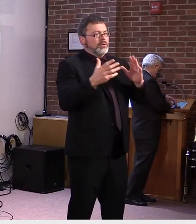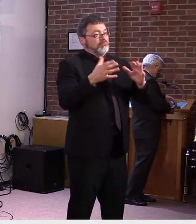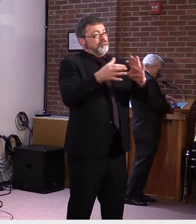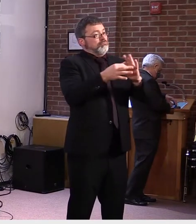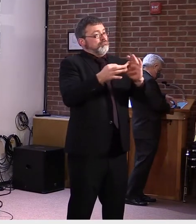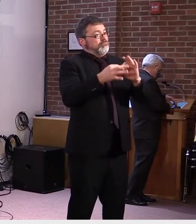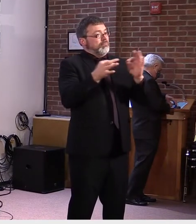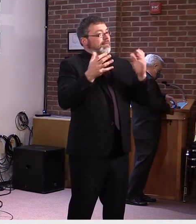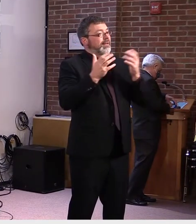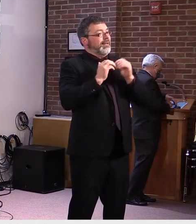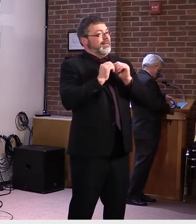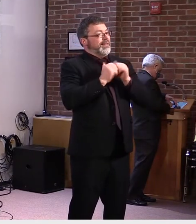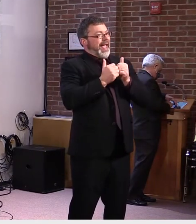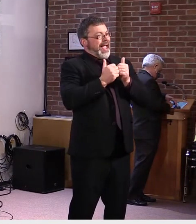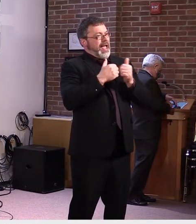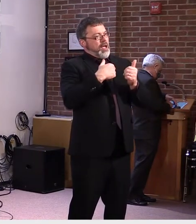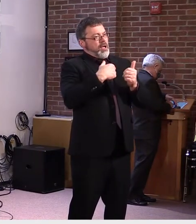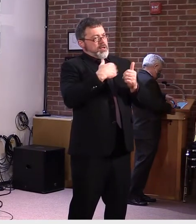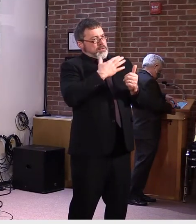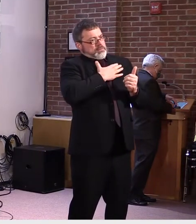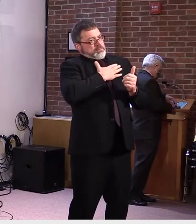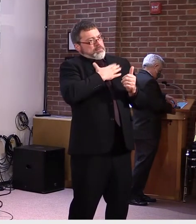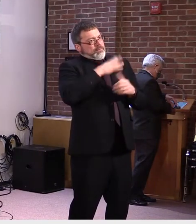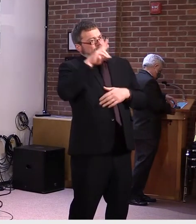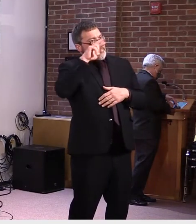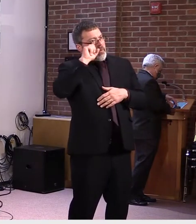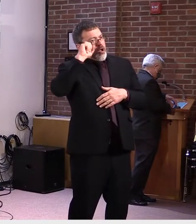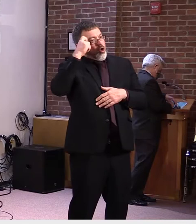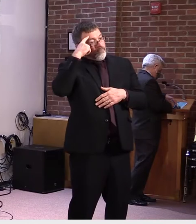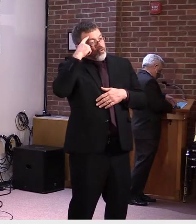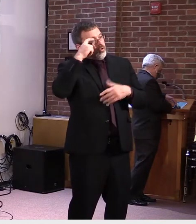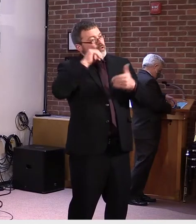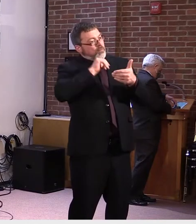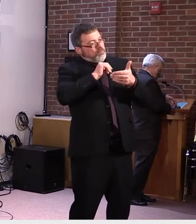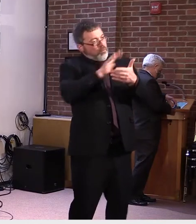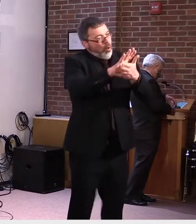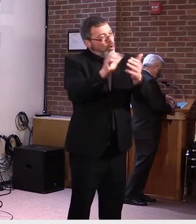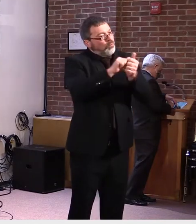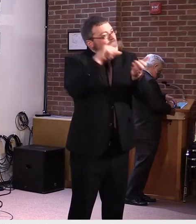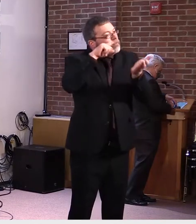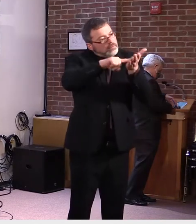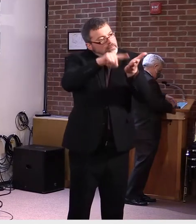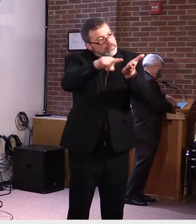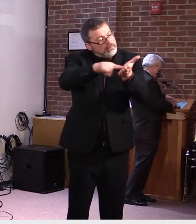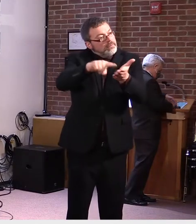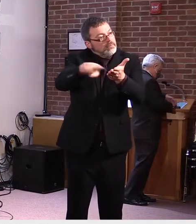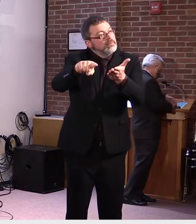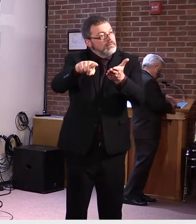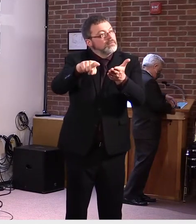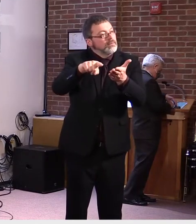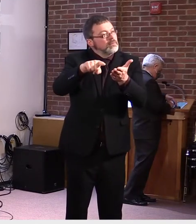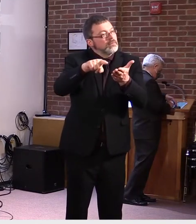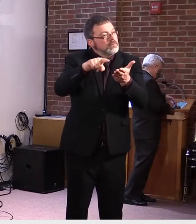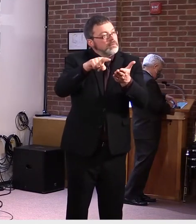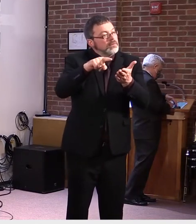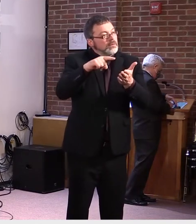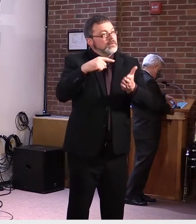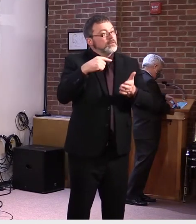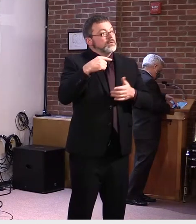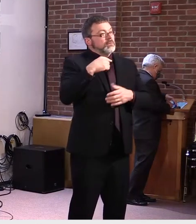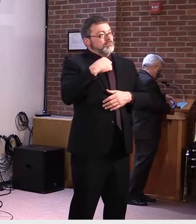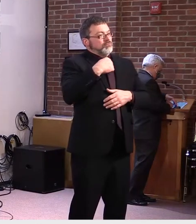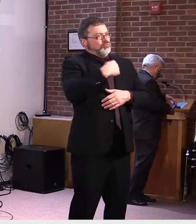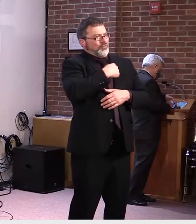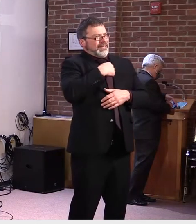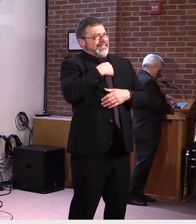contact tracing and talks about, uh, how many cases were just, were, were interviewed when